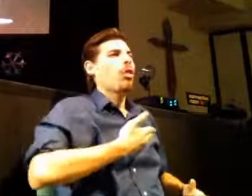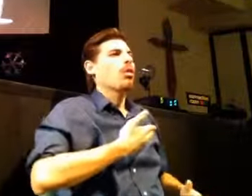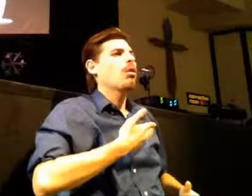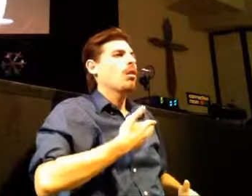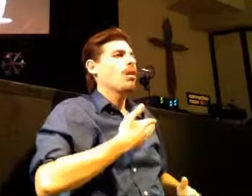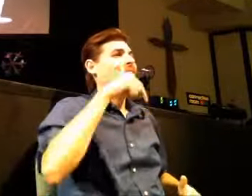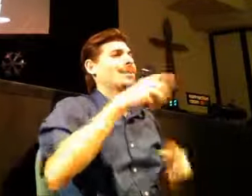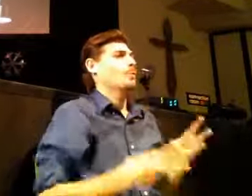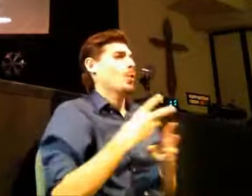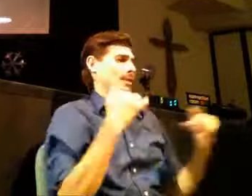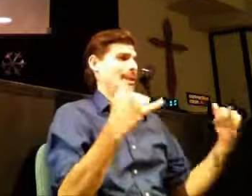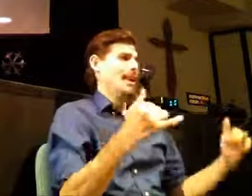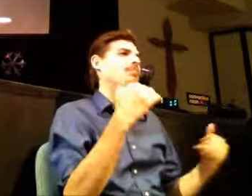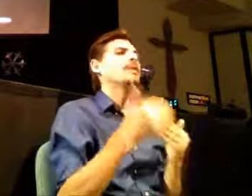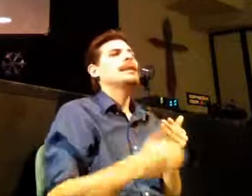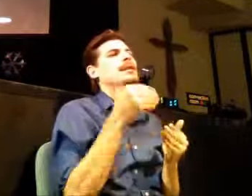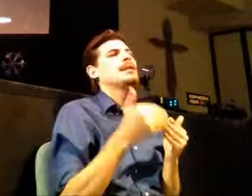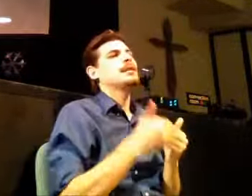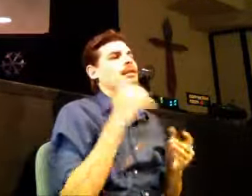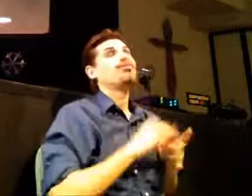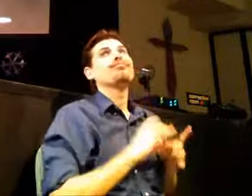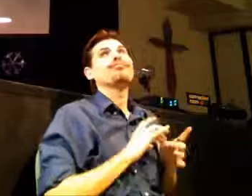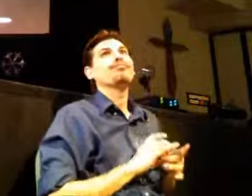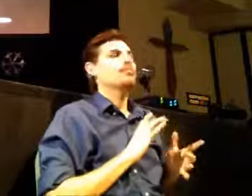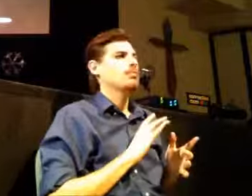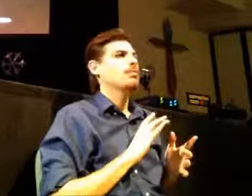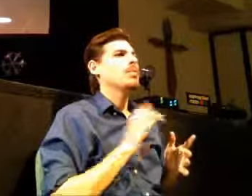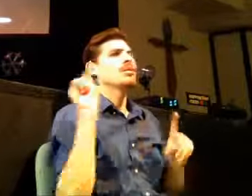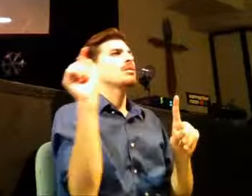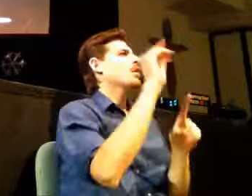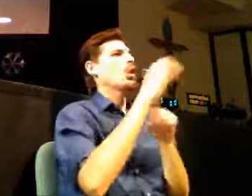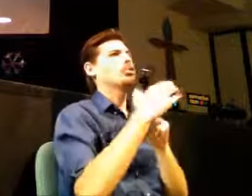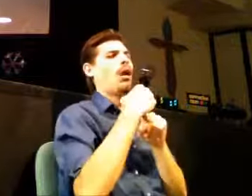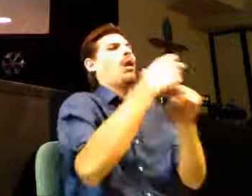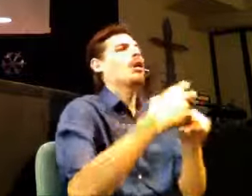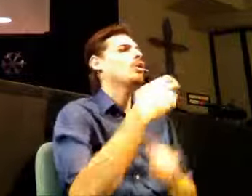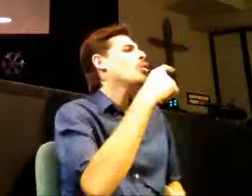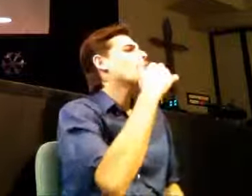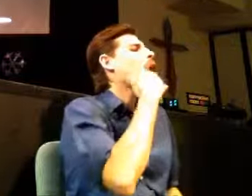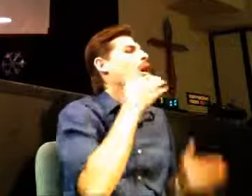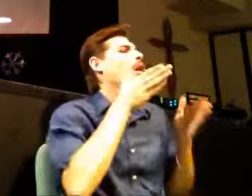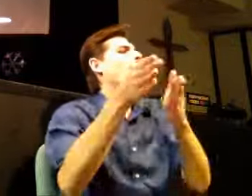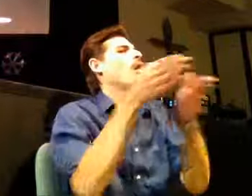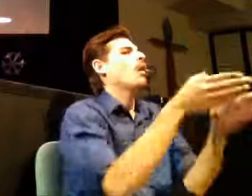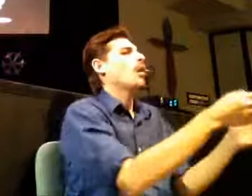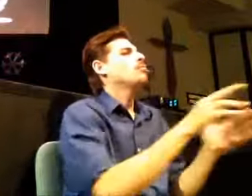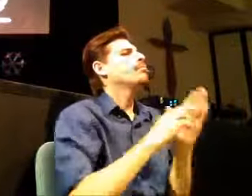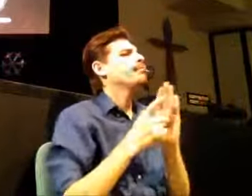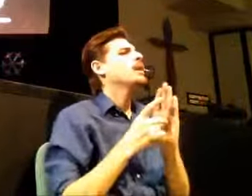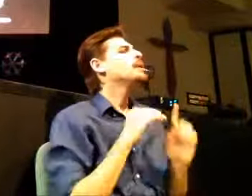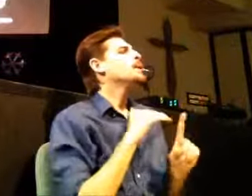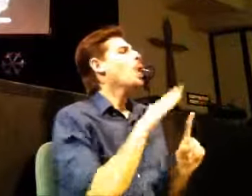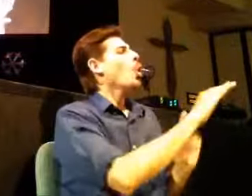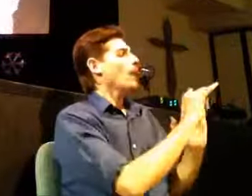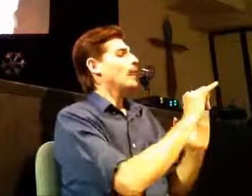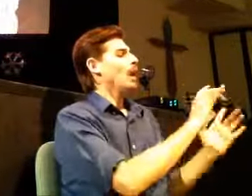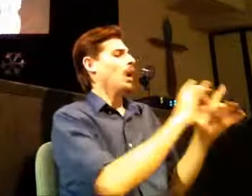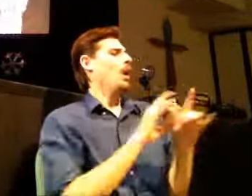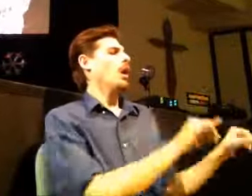we live in a world that wants to pull us in thinking of ourselves in all the wrong ways we live in a world that wants us to think of ourselves our identity in terms of what we accomplish about what our physical attributes